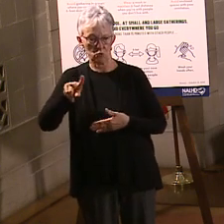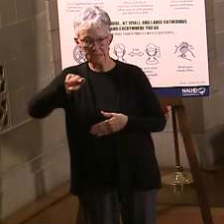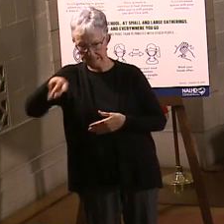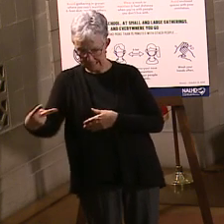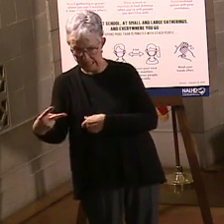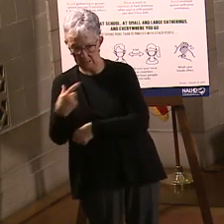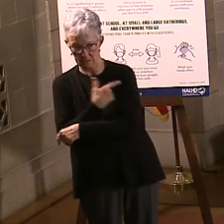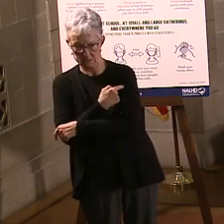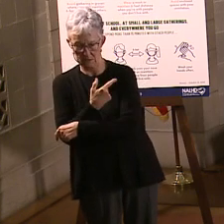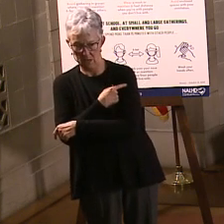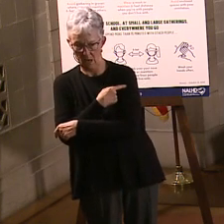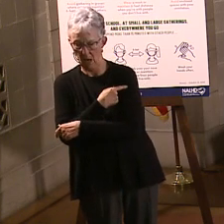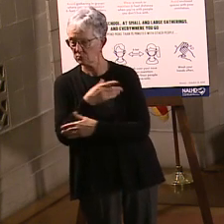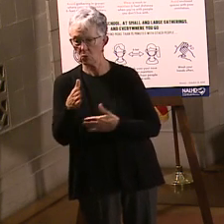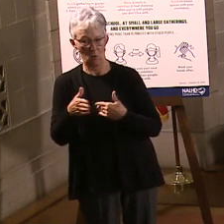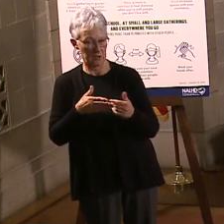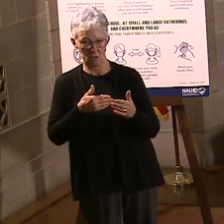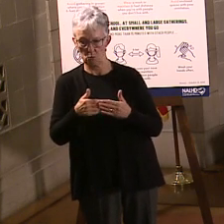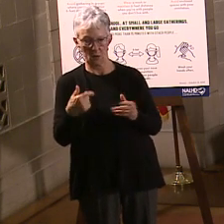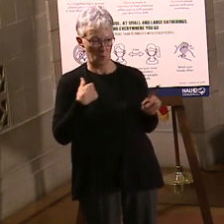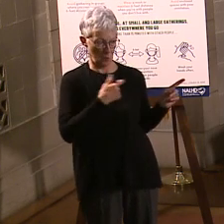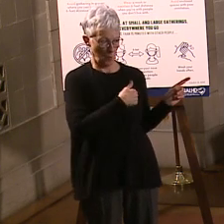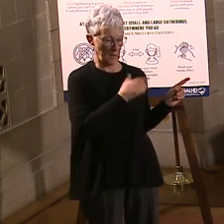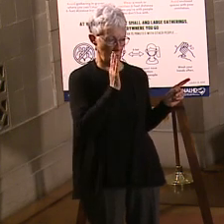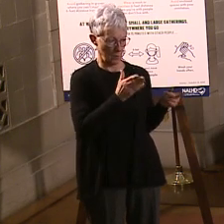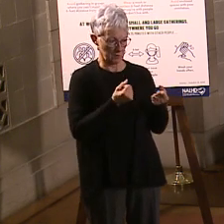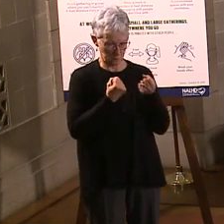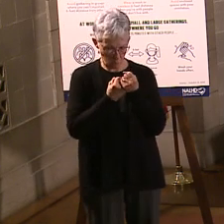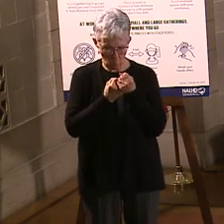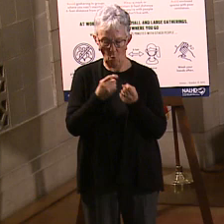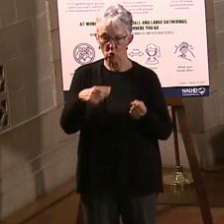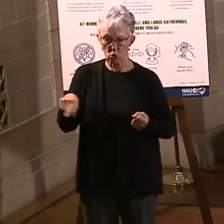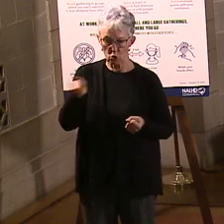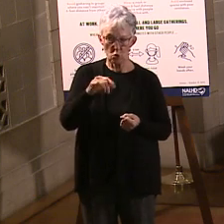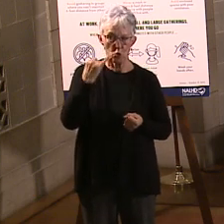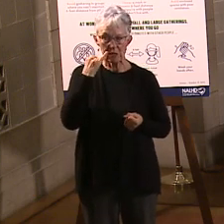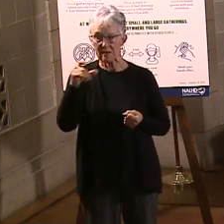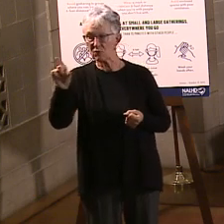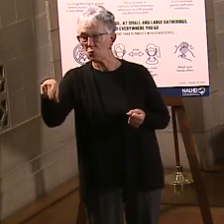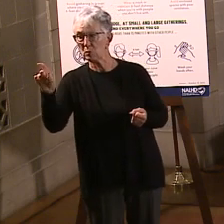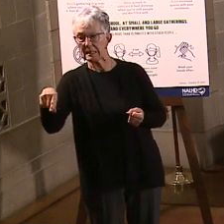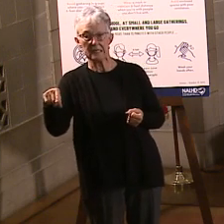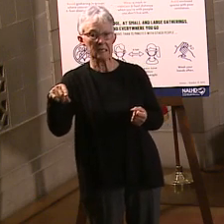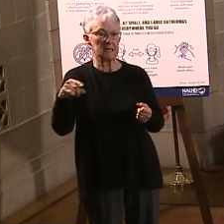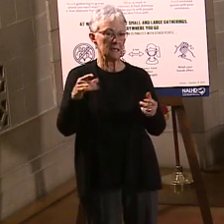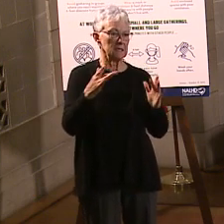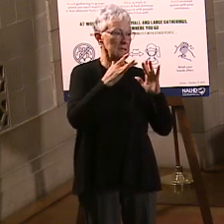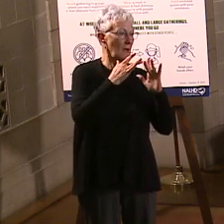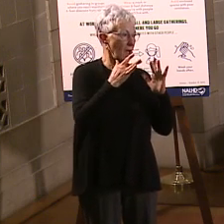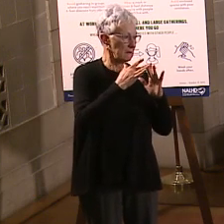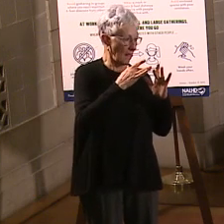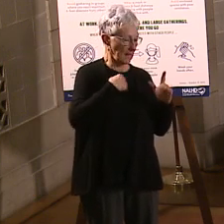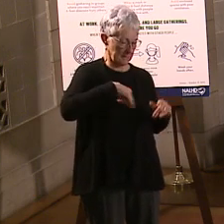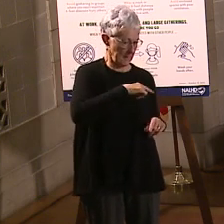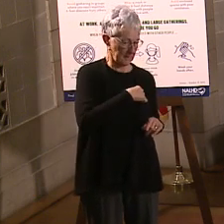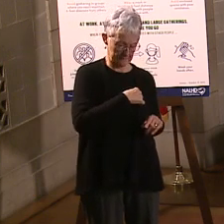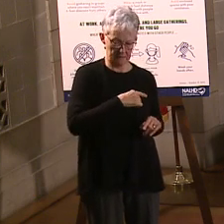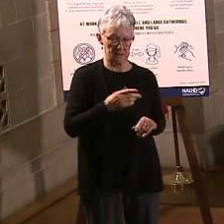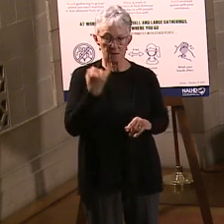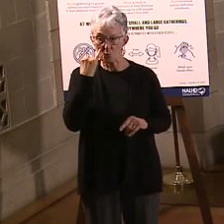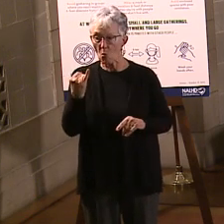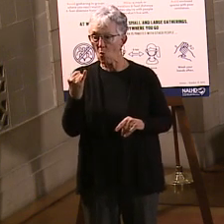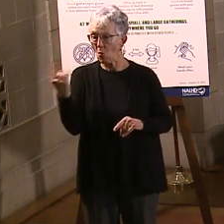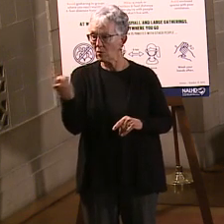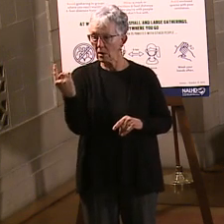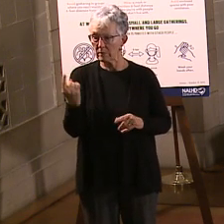we're here to hold your hand, okay, to help you make sure that you get that. Let's say life happens. You have a sick kid. You have to work late. You